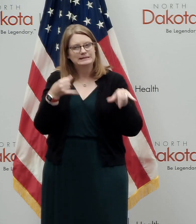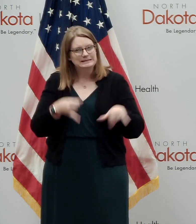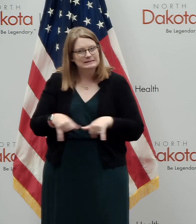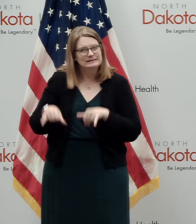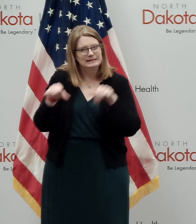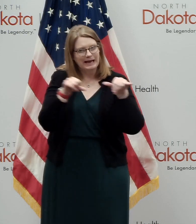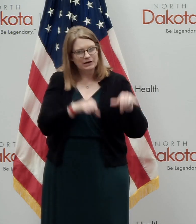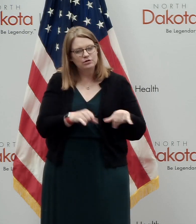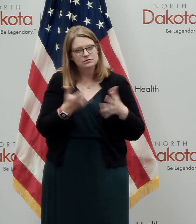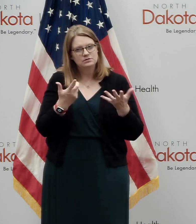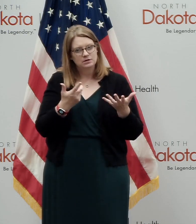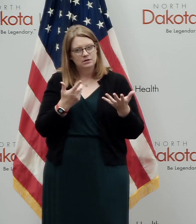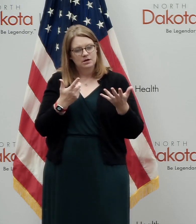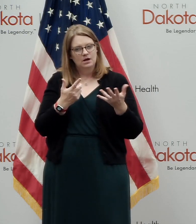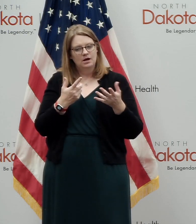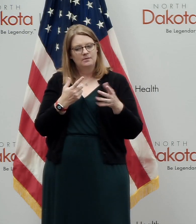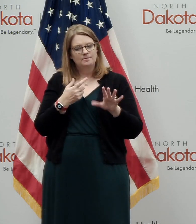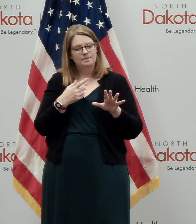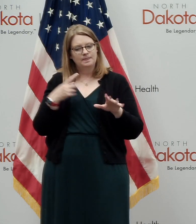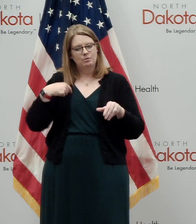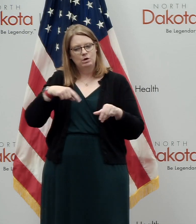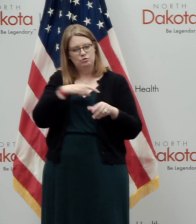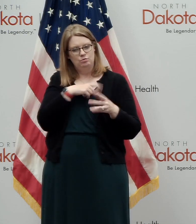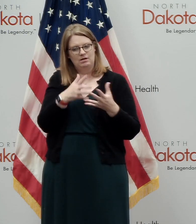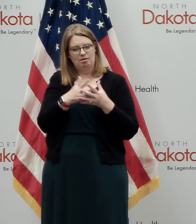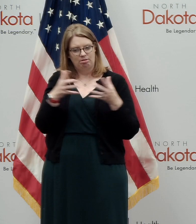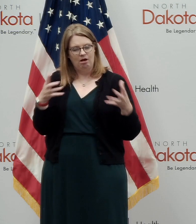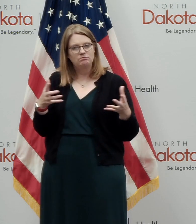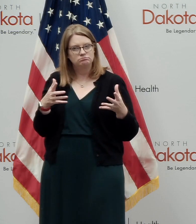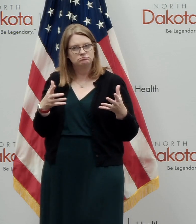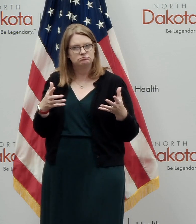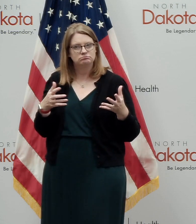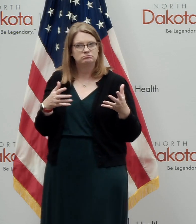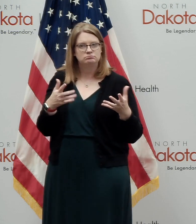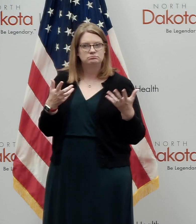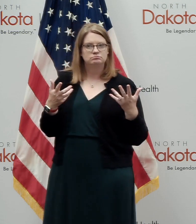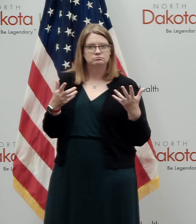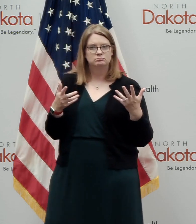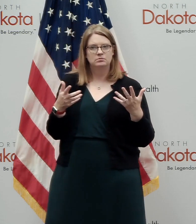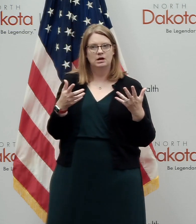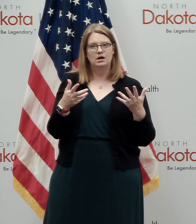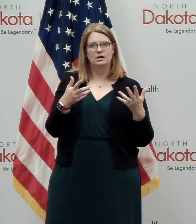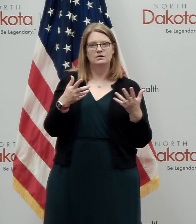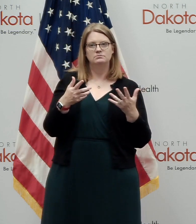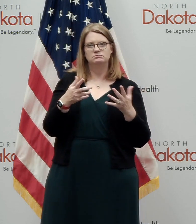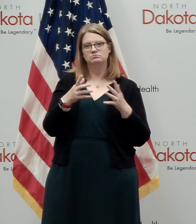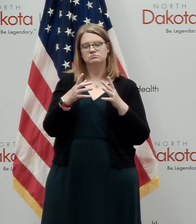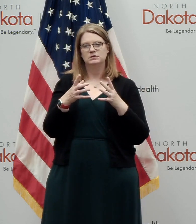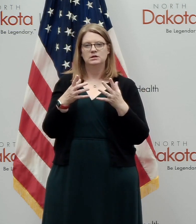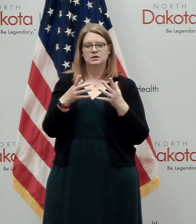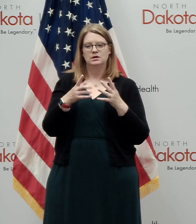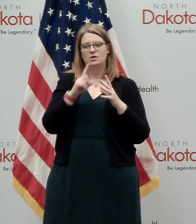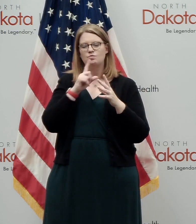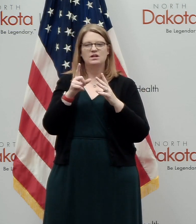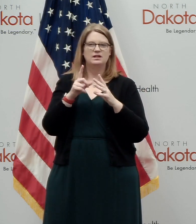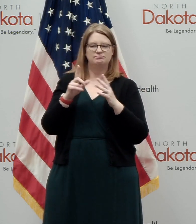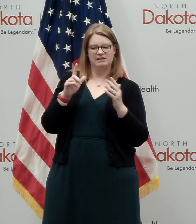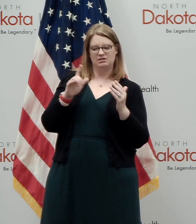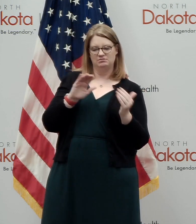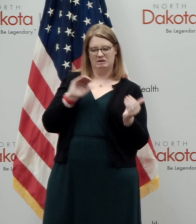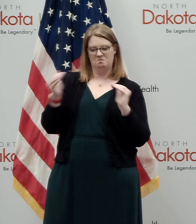the very best of tests, but because we were doing a lot of that, which we know even relative to our peer group in the FEMA region,